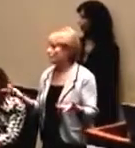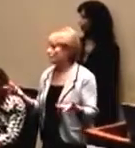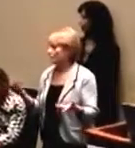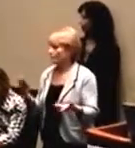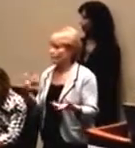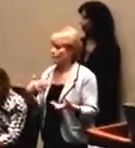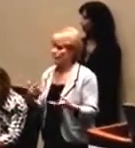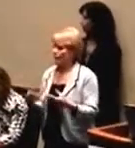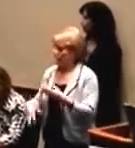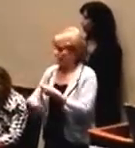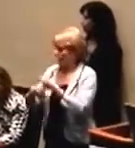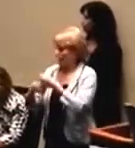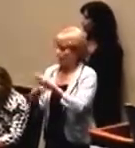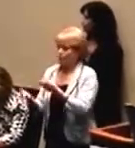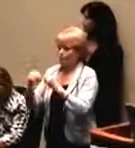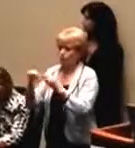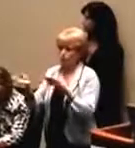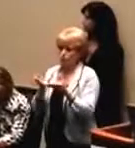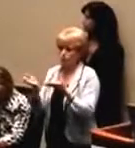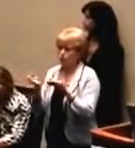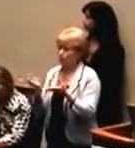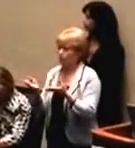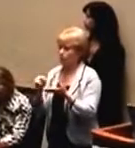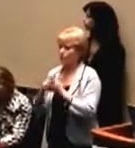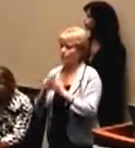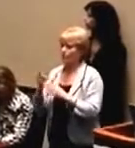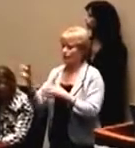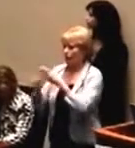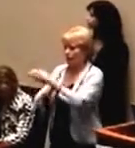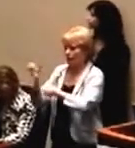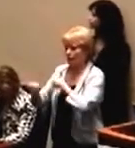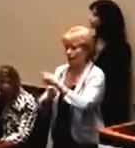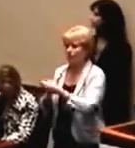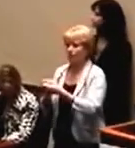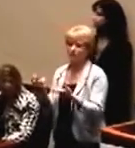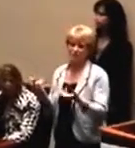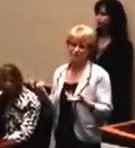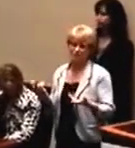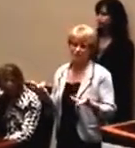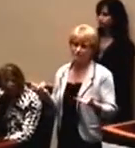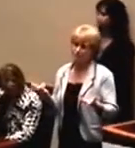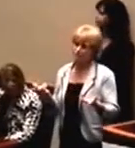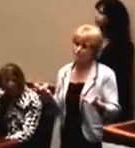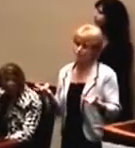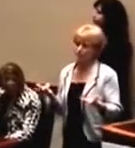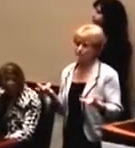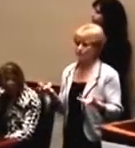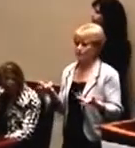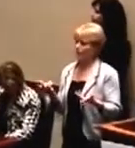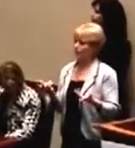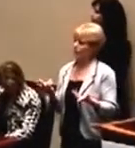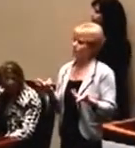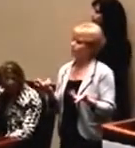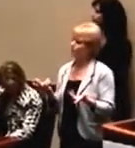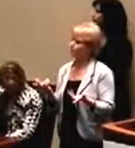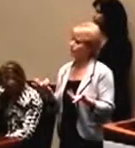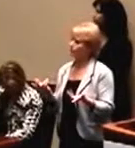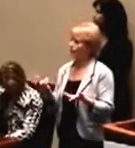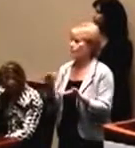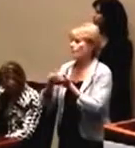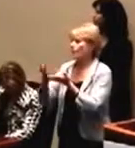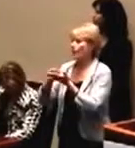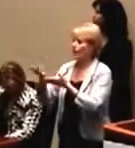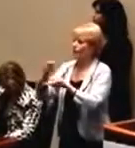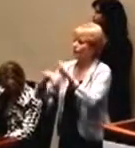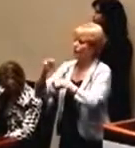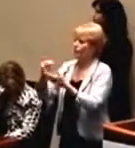lots of service. Now, we have to take on additional operators to increase the service. We're progressively buying new